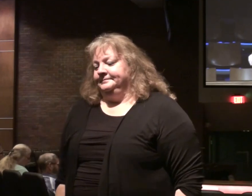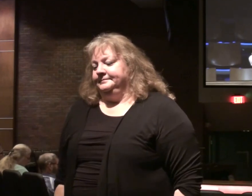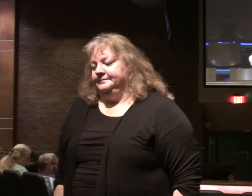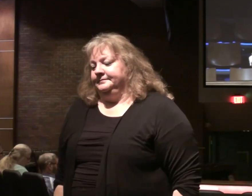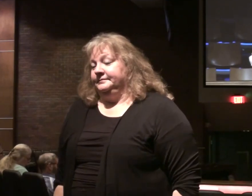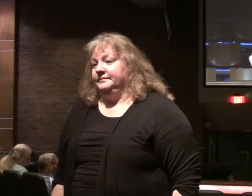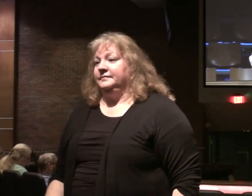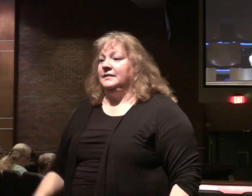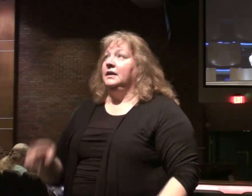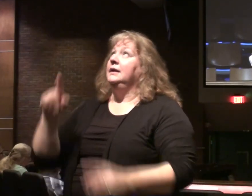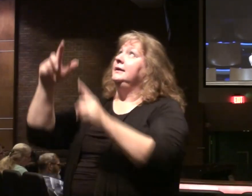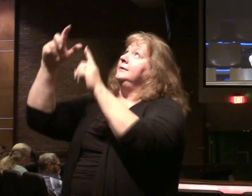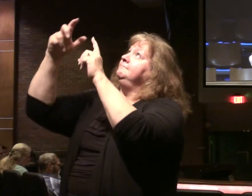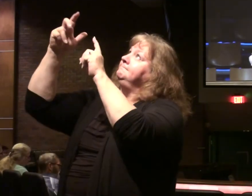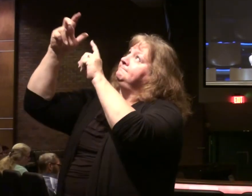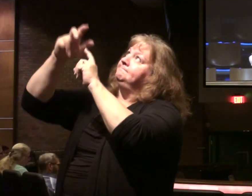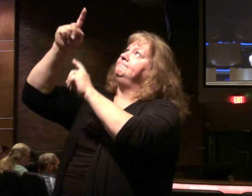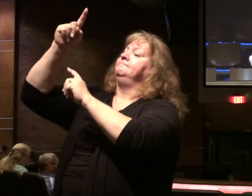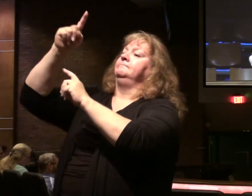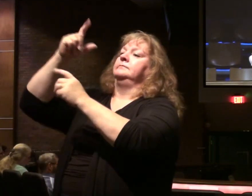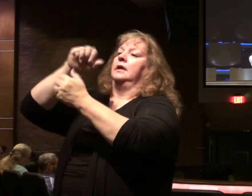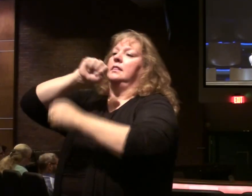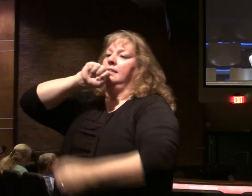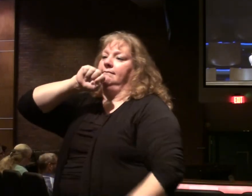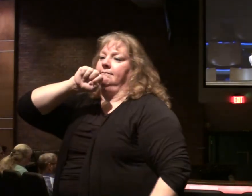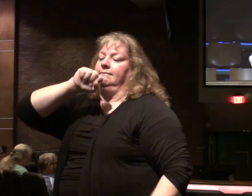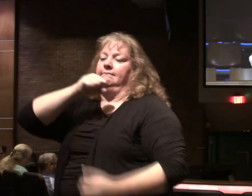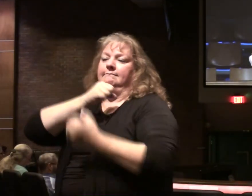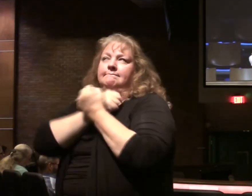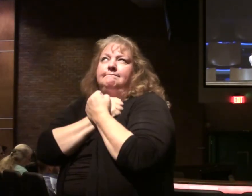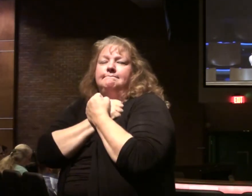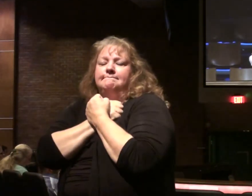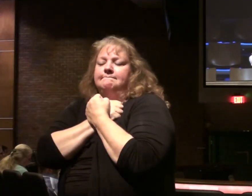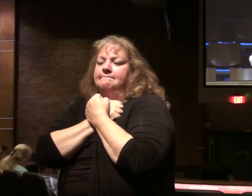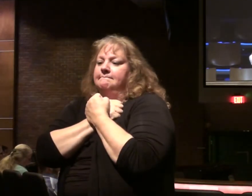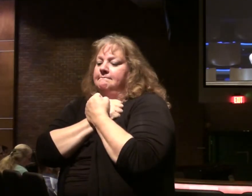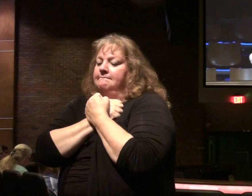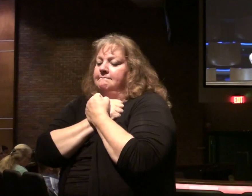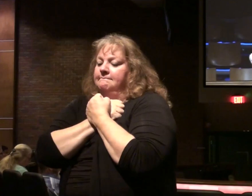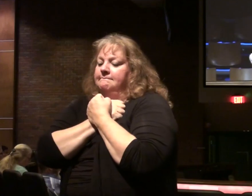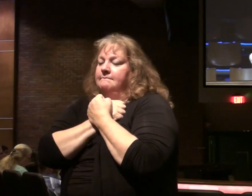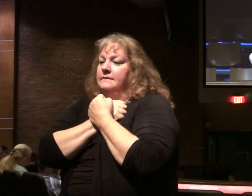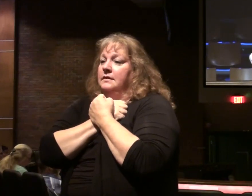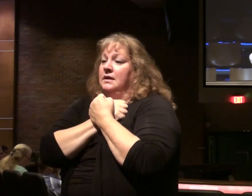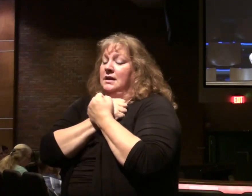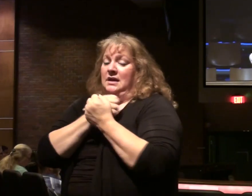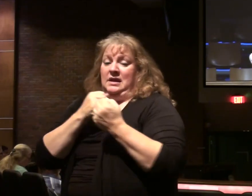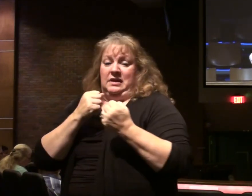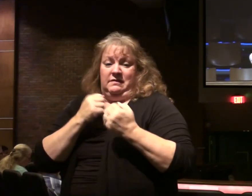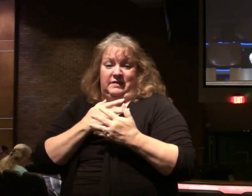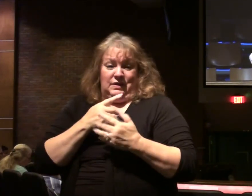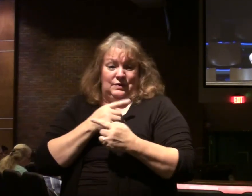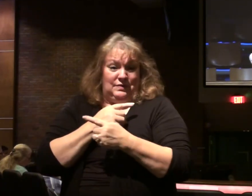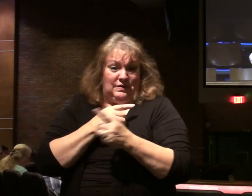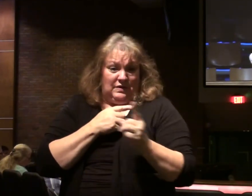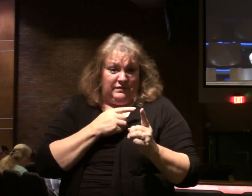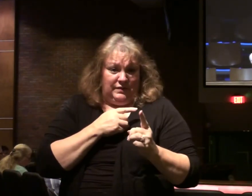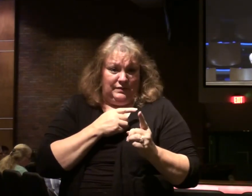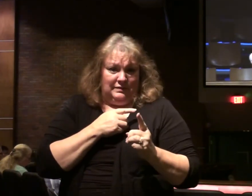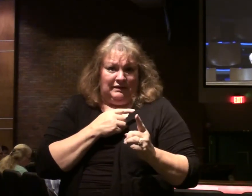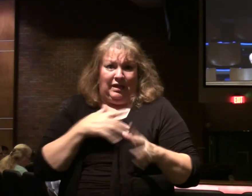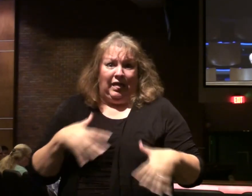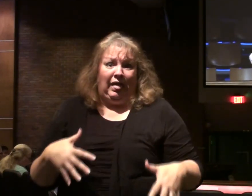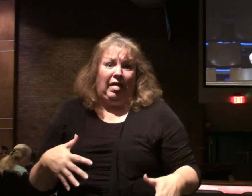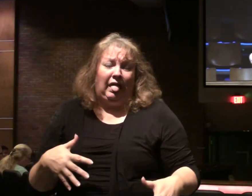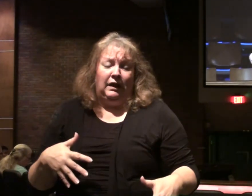We must love him most. Proverbs chapter 29, verse 25 says, The fear of man brings a snare.